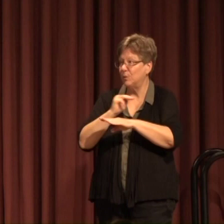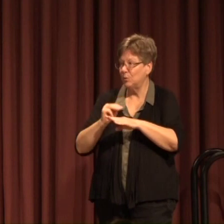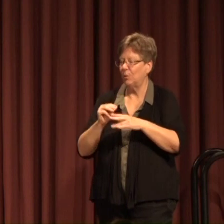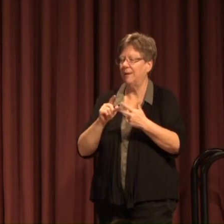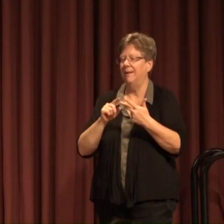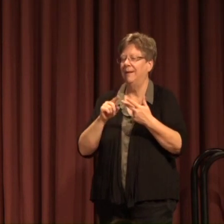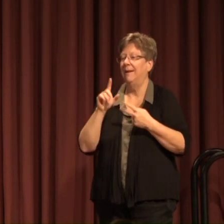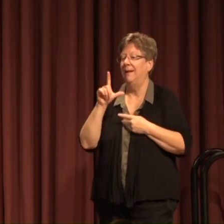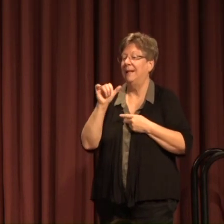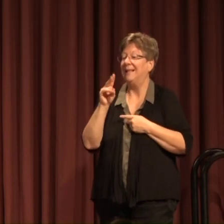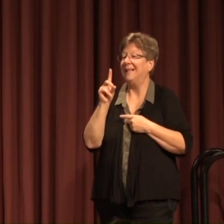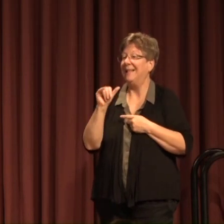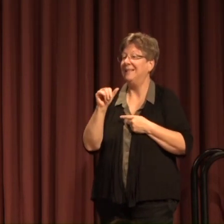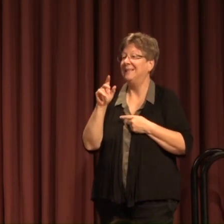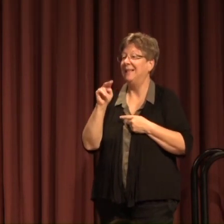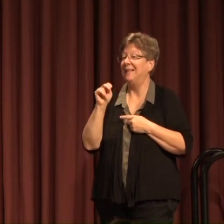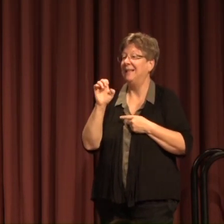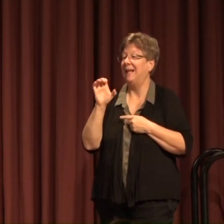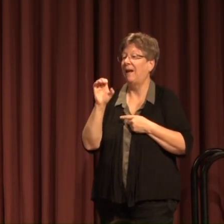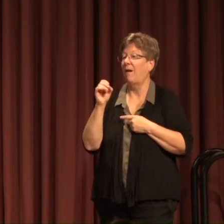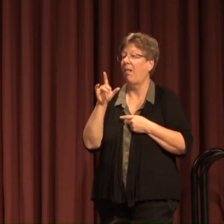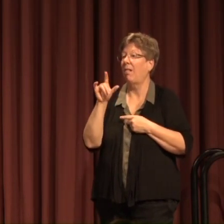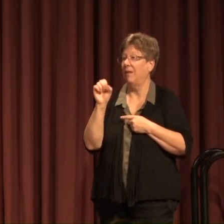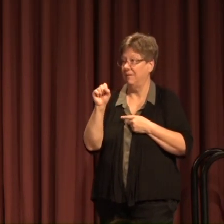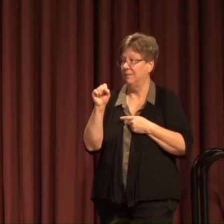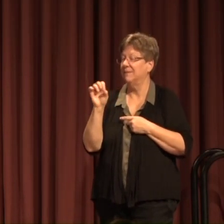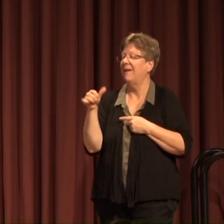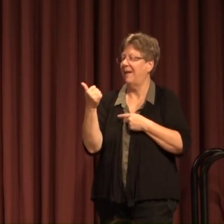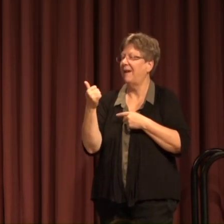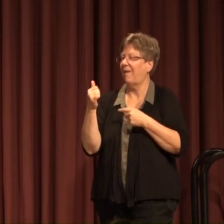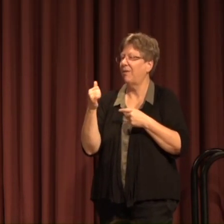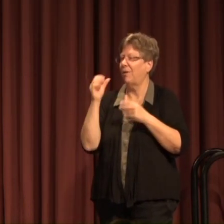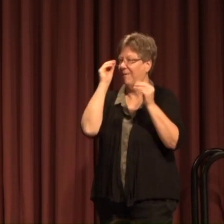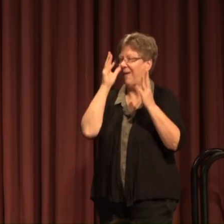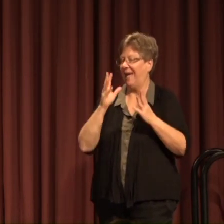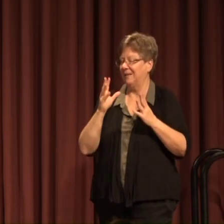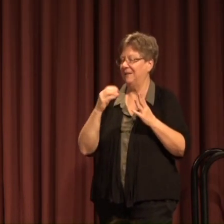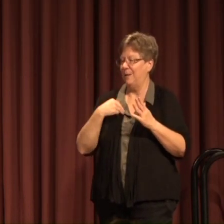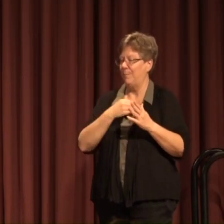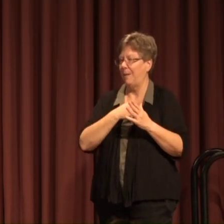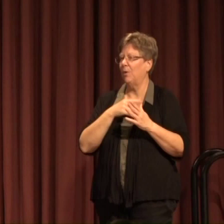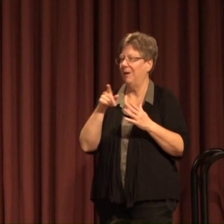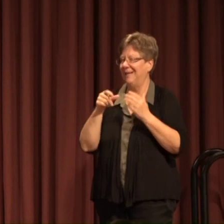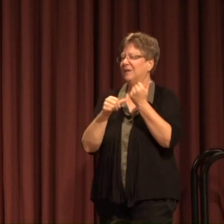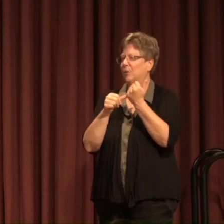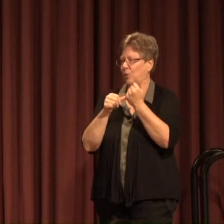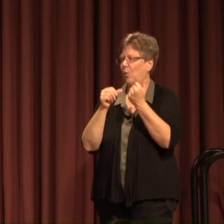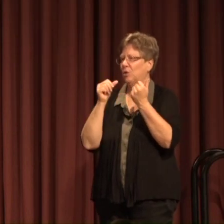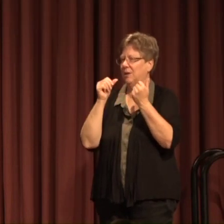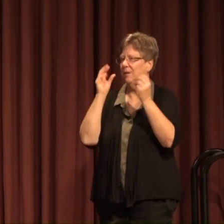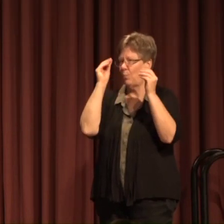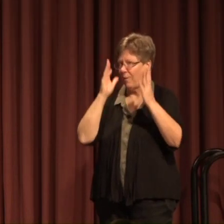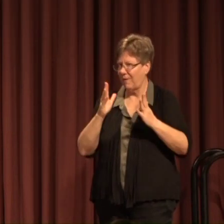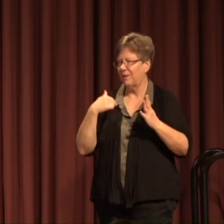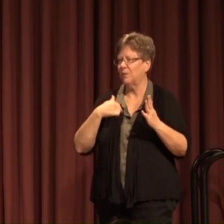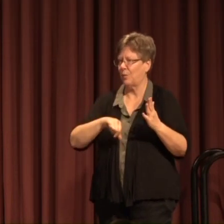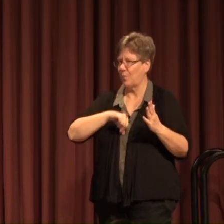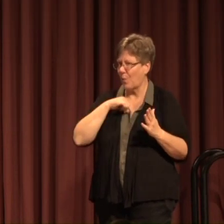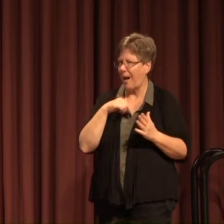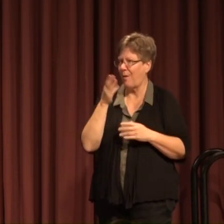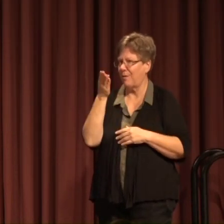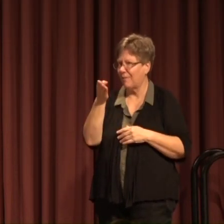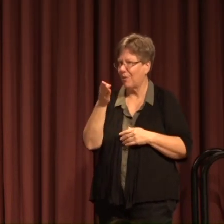Lindsay Nichols another faculty member in counseling is associate professor and we're very proud of her